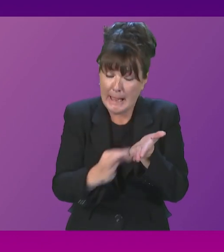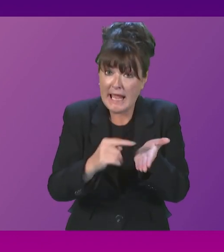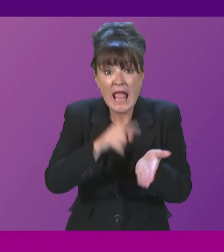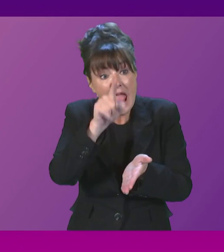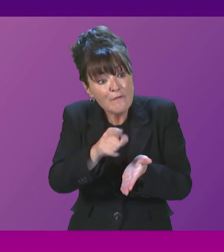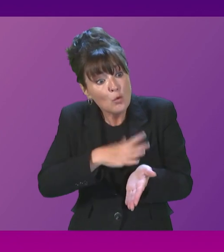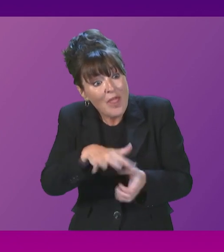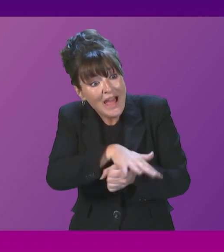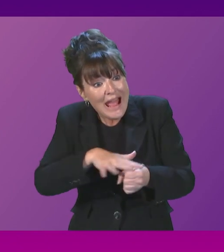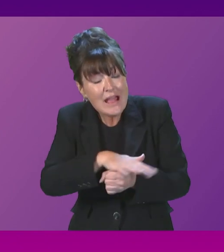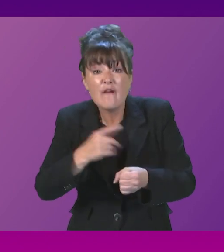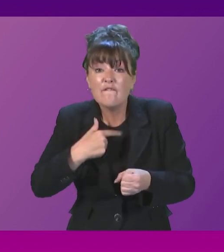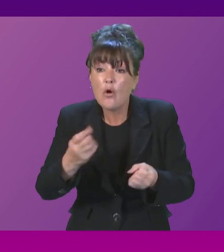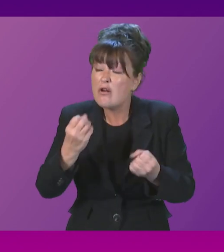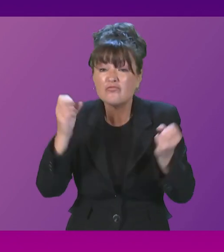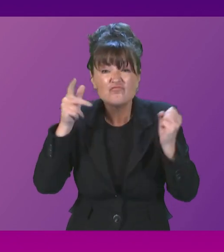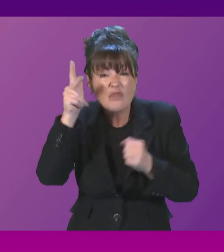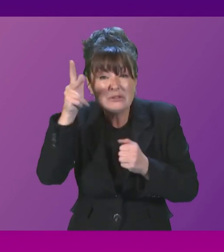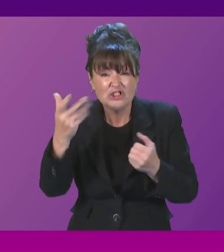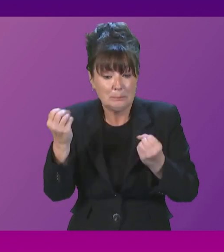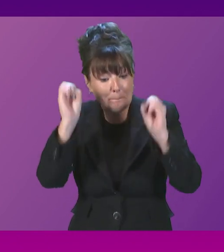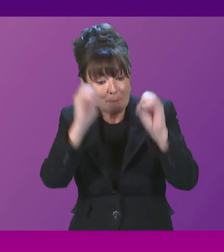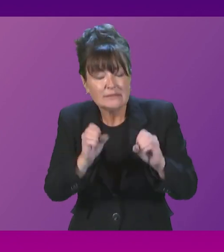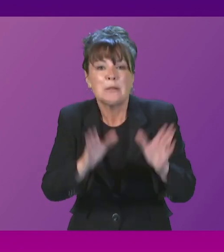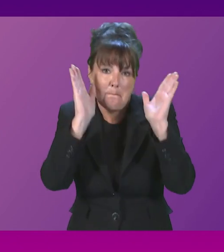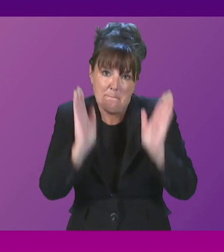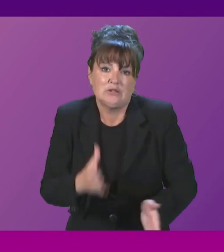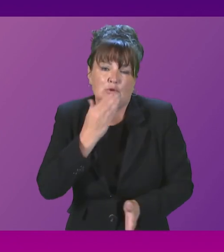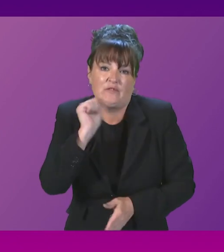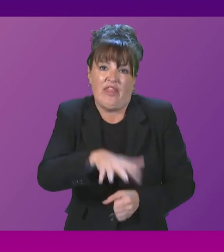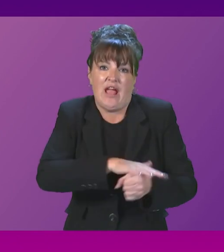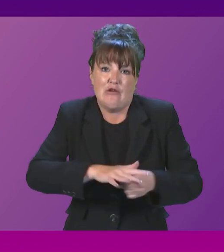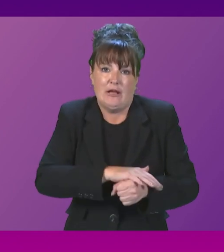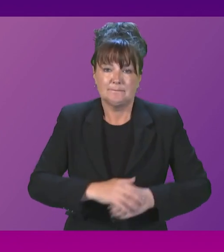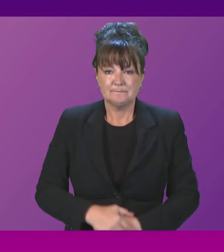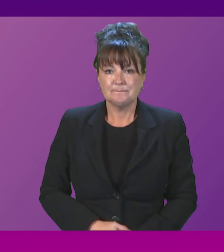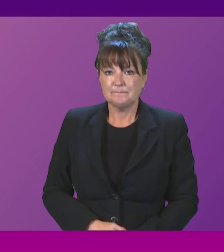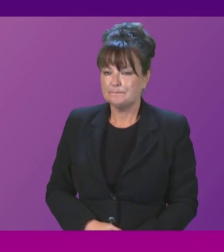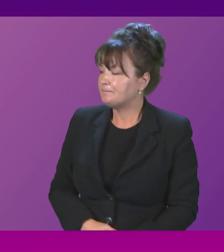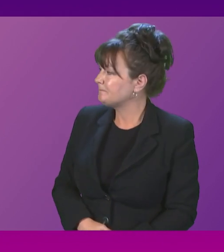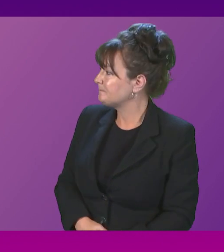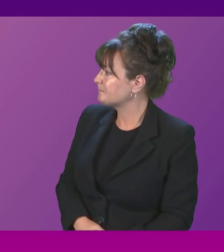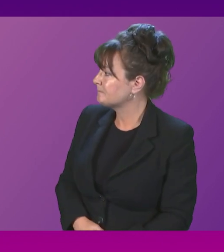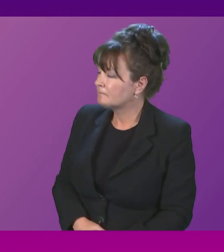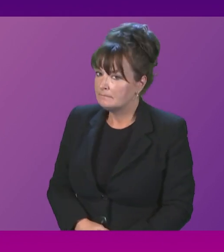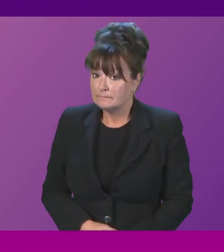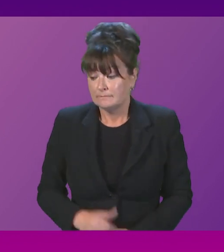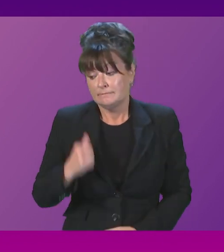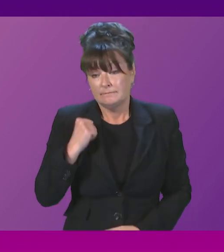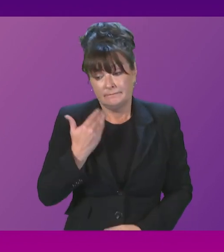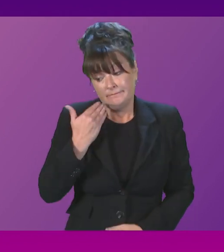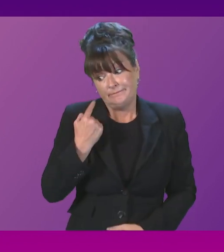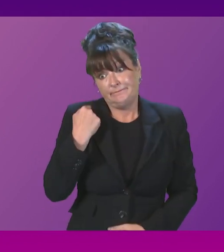scope. Mark Cruskell. The Trust Budget has unleashed chaos on households, but it has also threatened